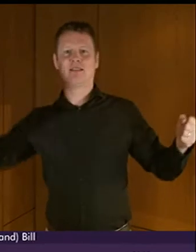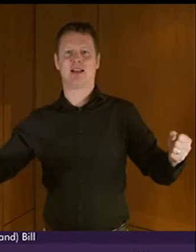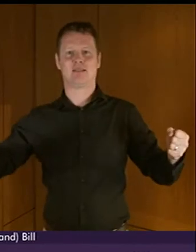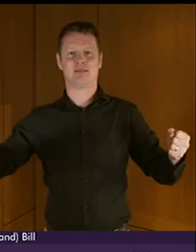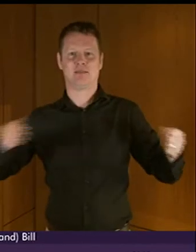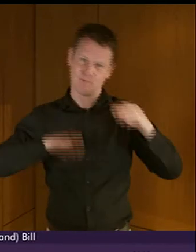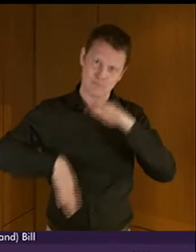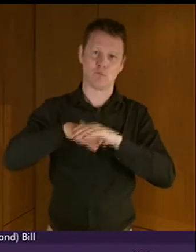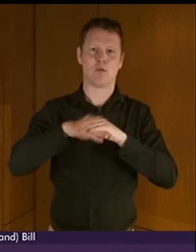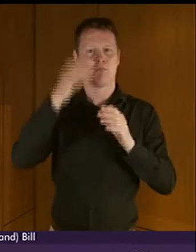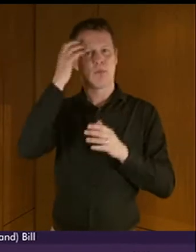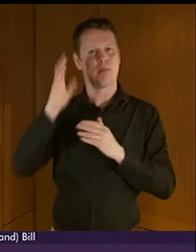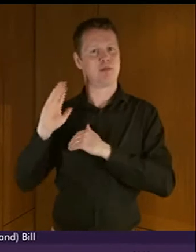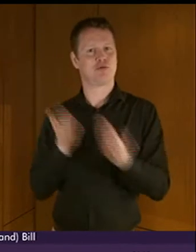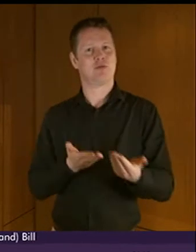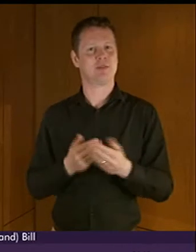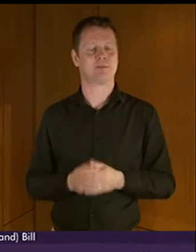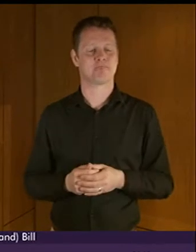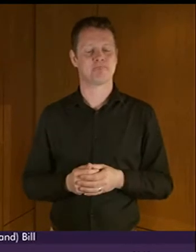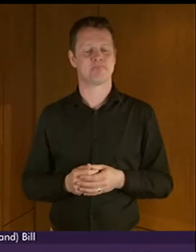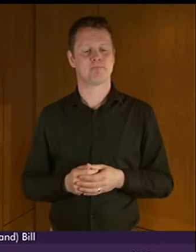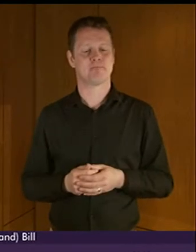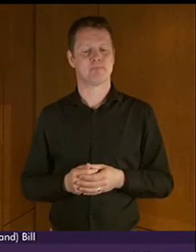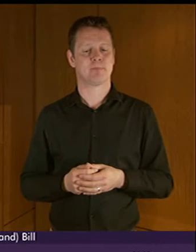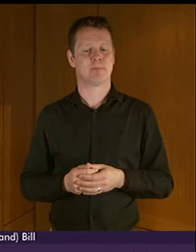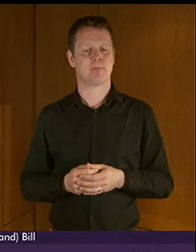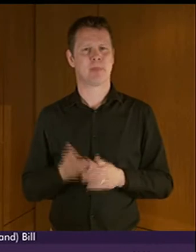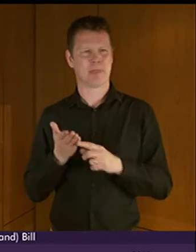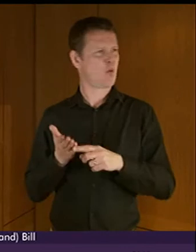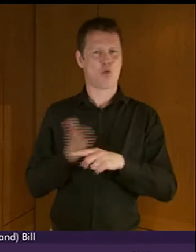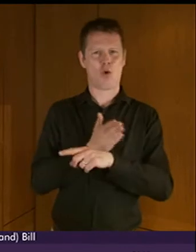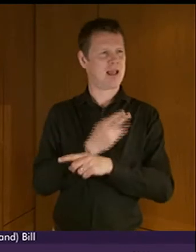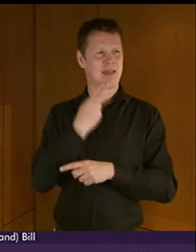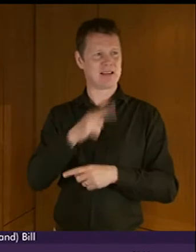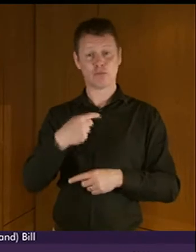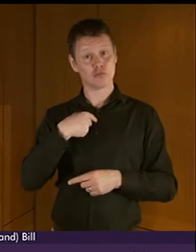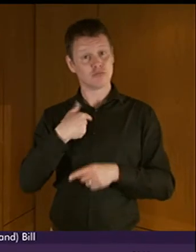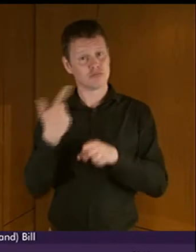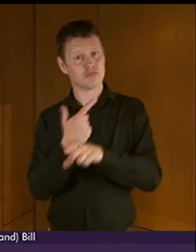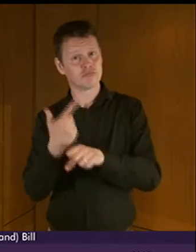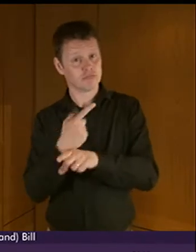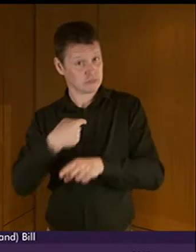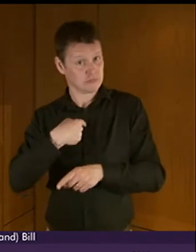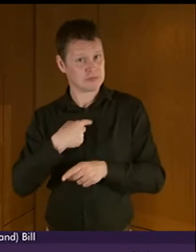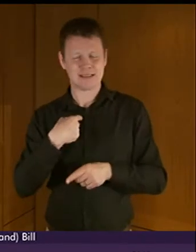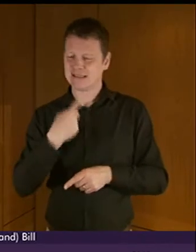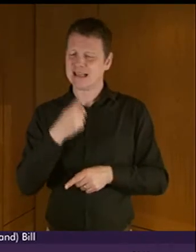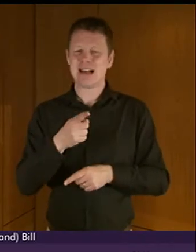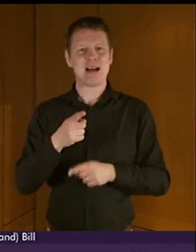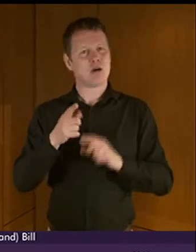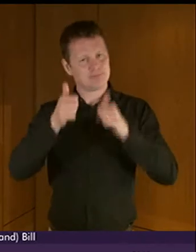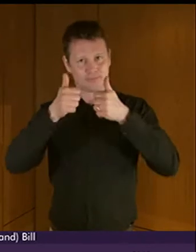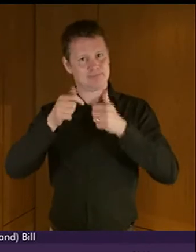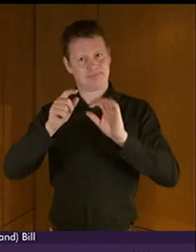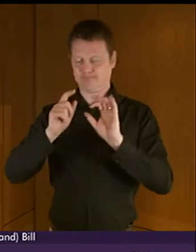further promoted in my earlier contribution I emphasised the importance of effective engagement